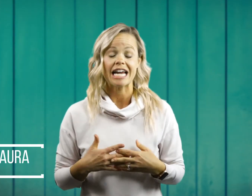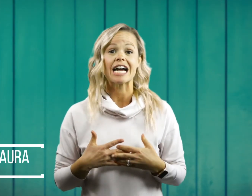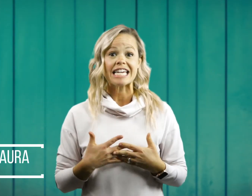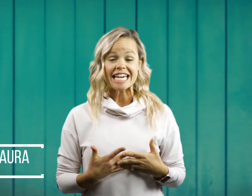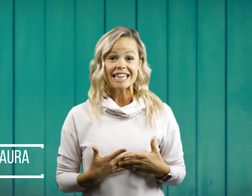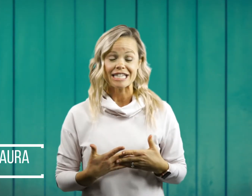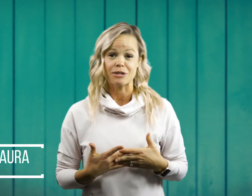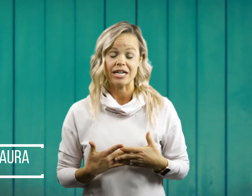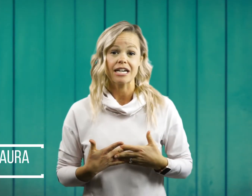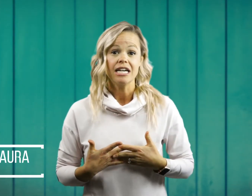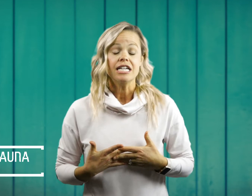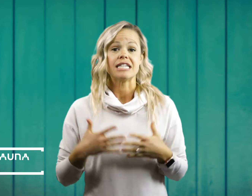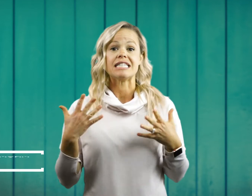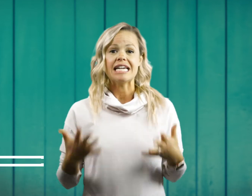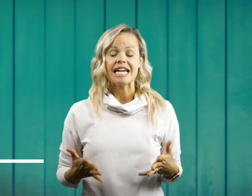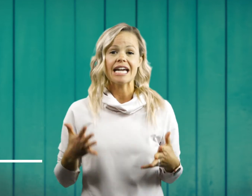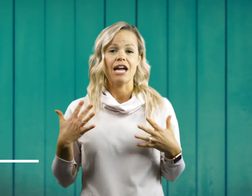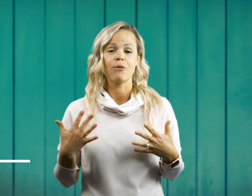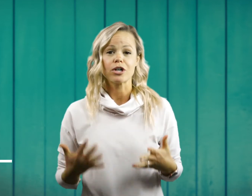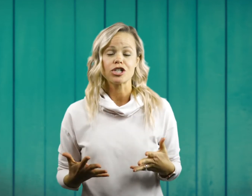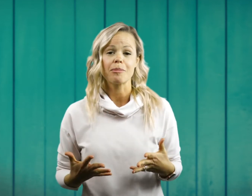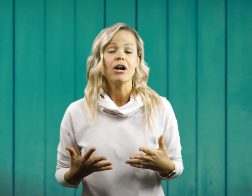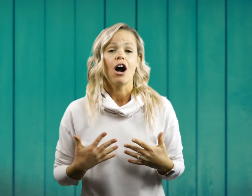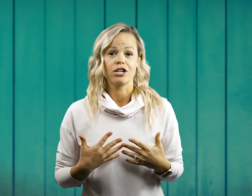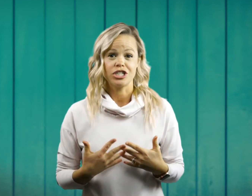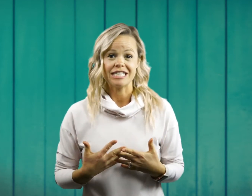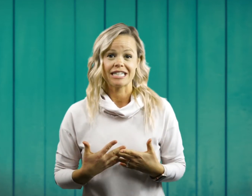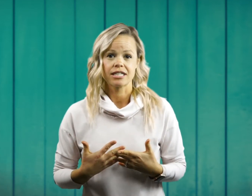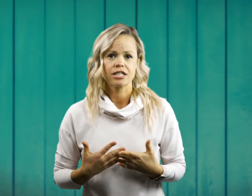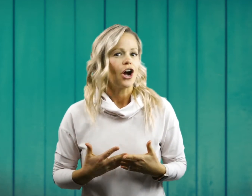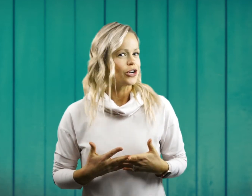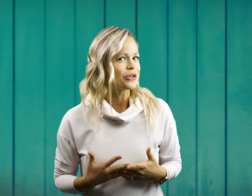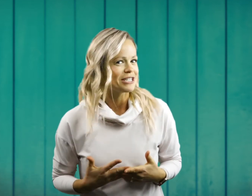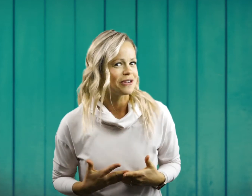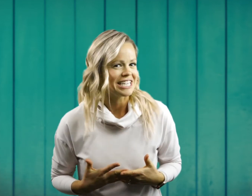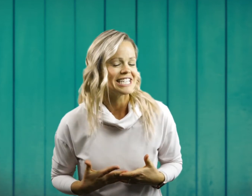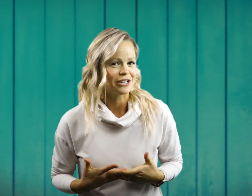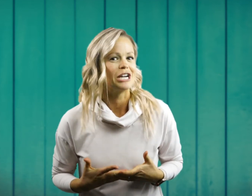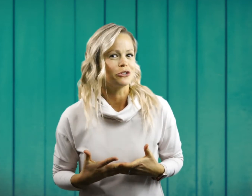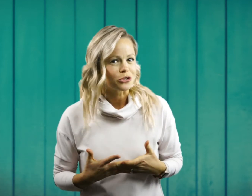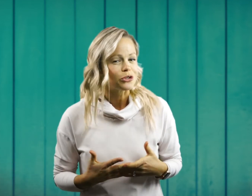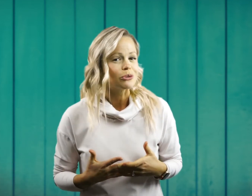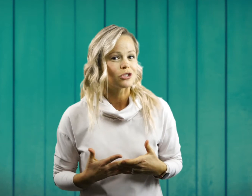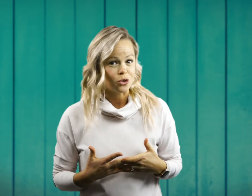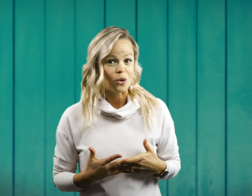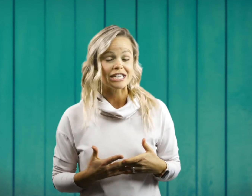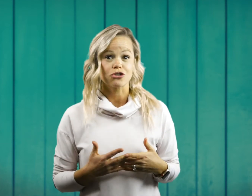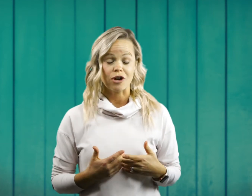again this week to sing and worship our Jesus. Are you guys ready to hear a true story straight